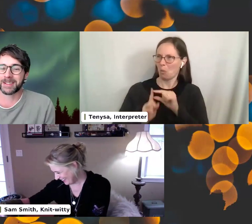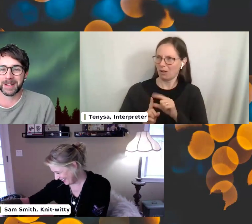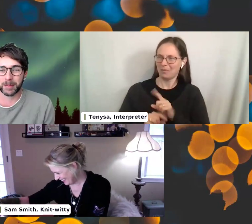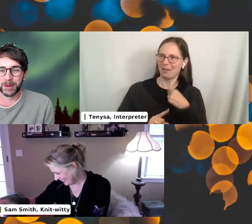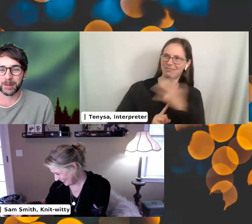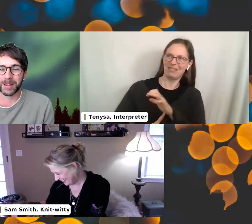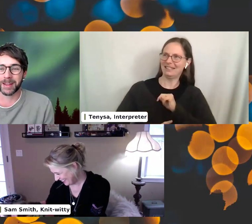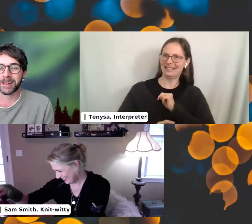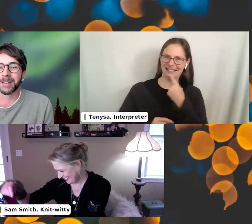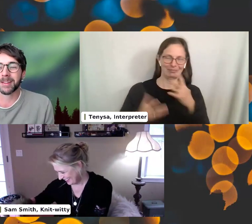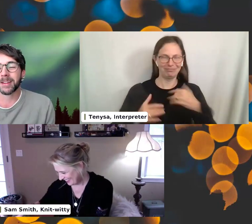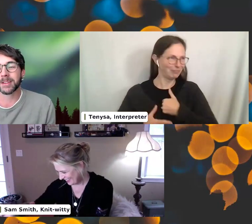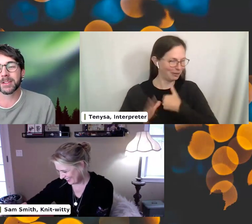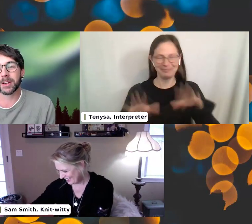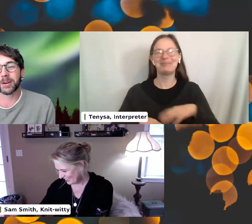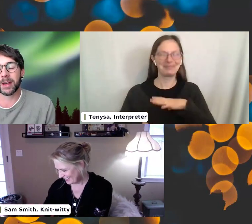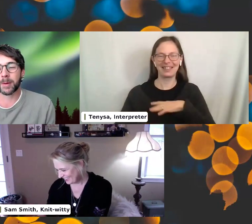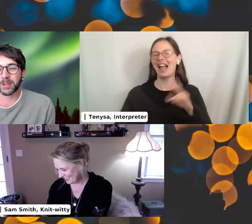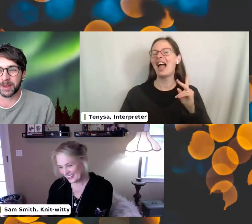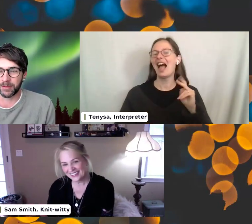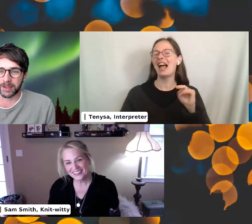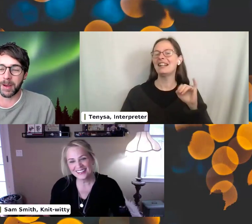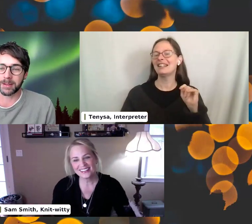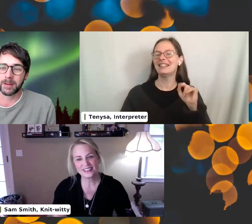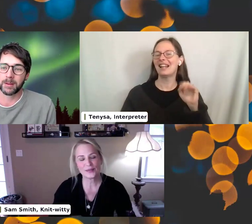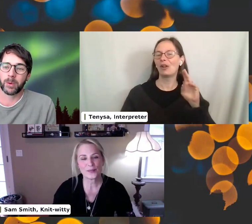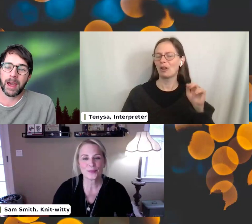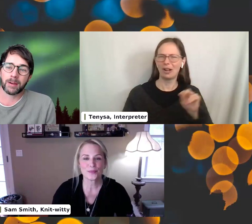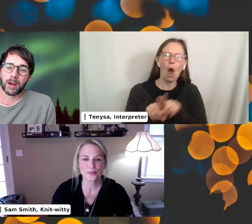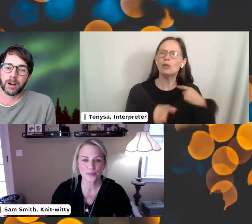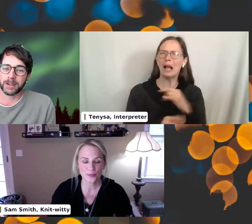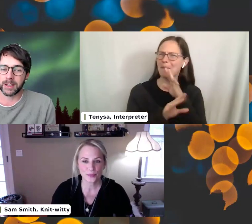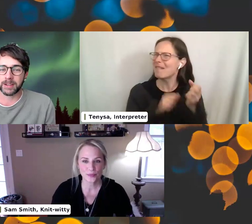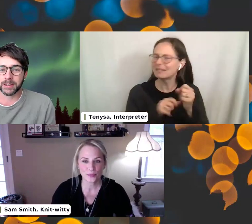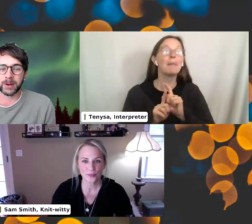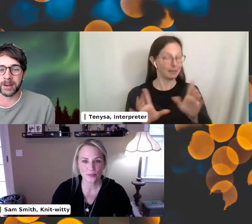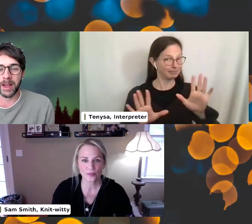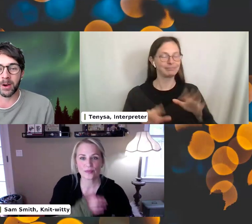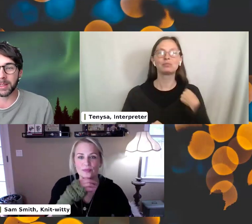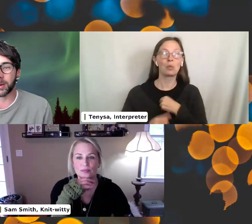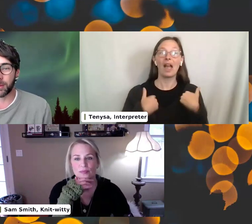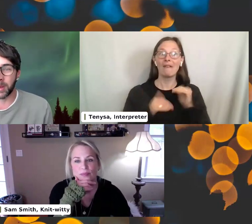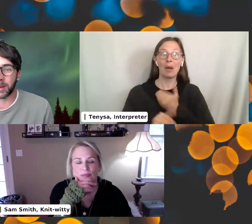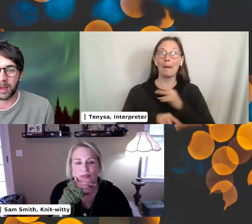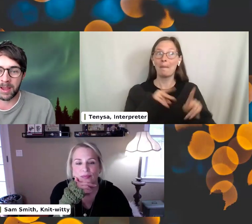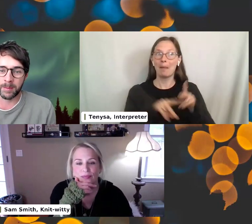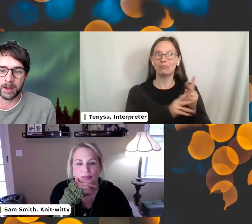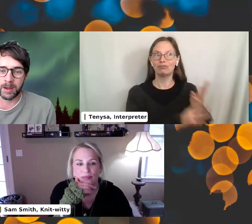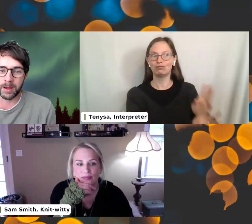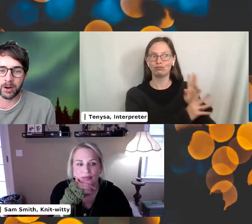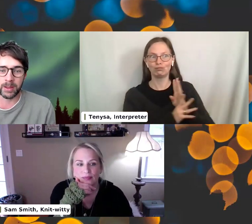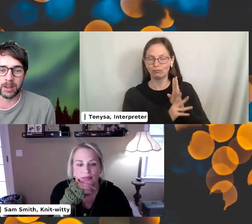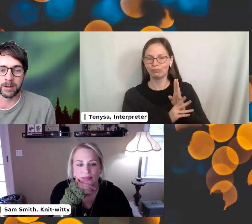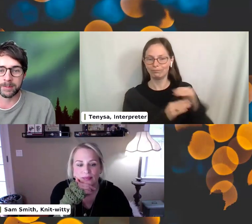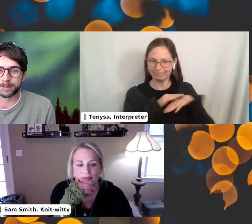I'm a terrible human being, and I'm also speaking fast, but we have our attendees loading in now. Hello, everyone. I am